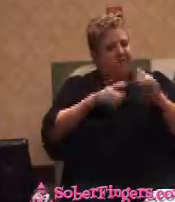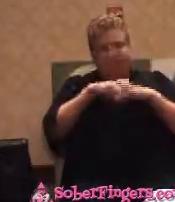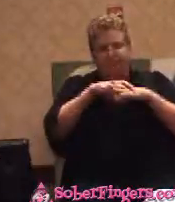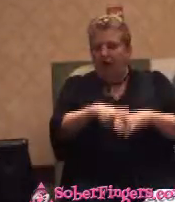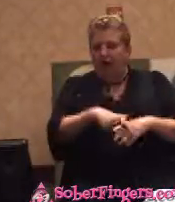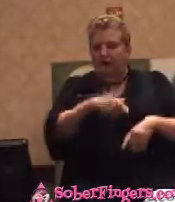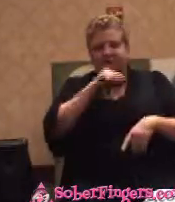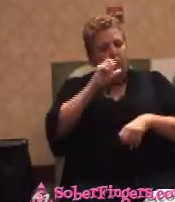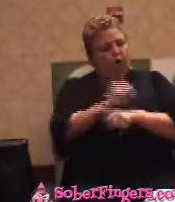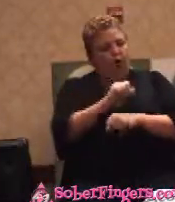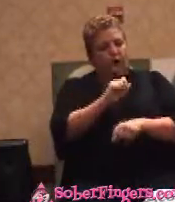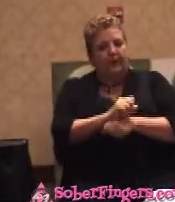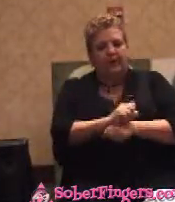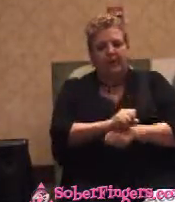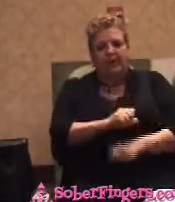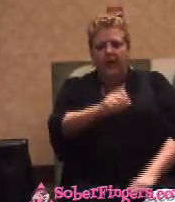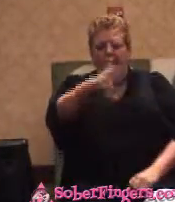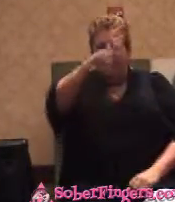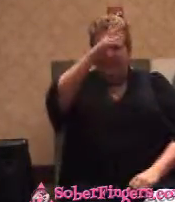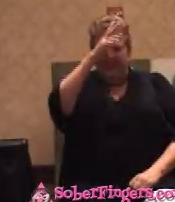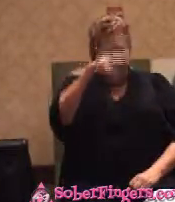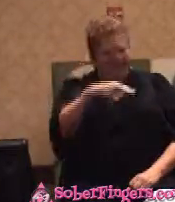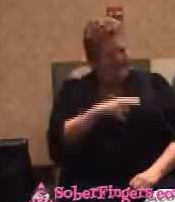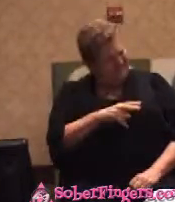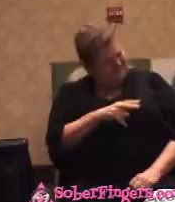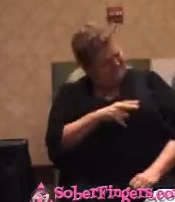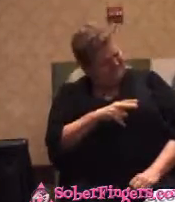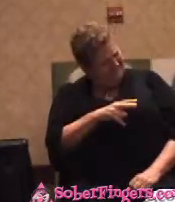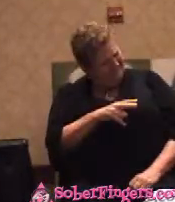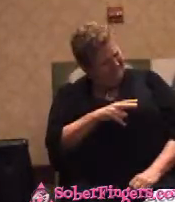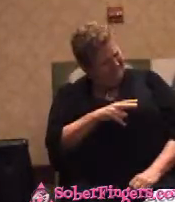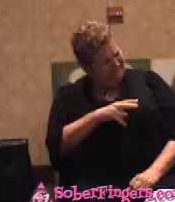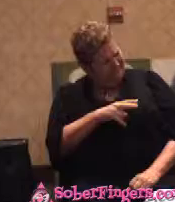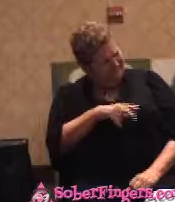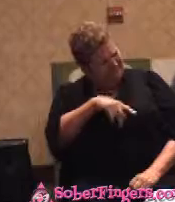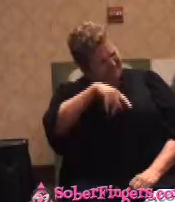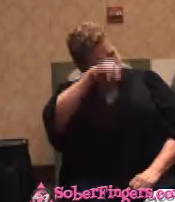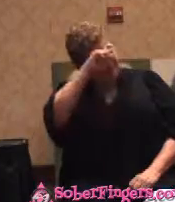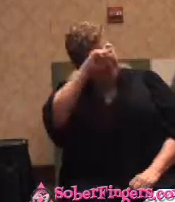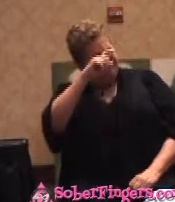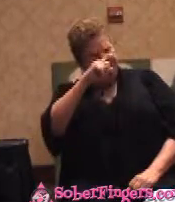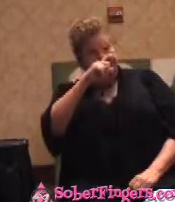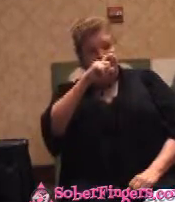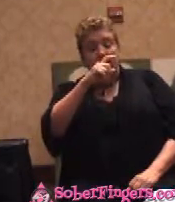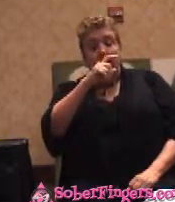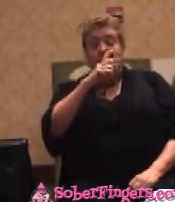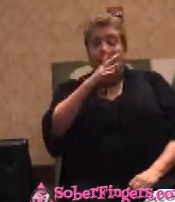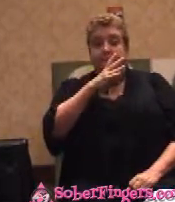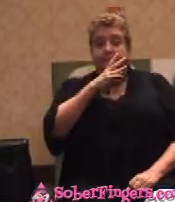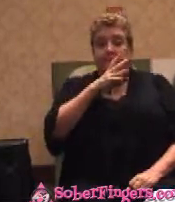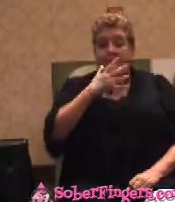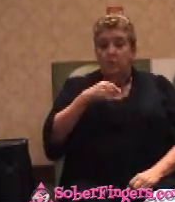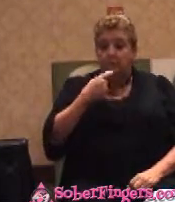My dad just looked at me like a dad always did. And mother said, mother said,